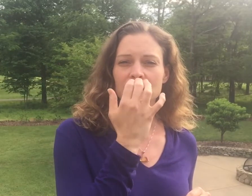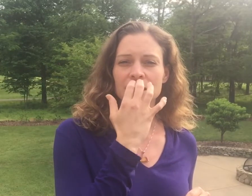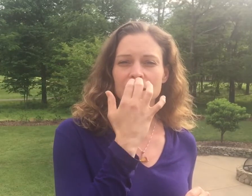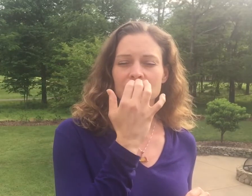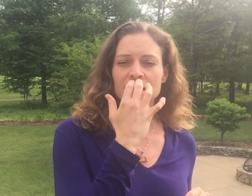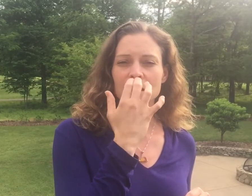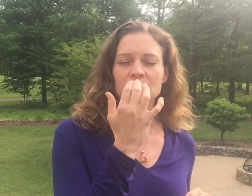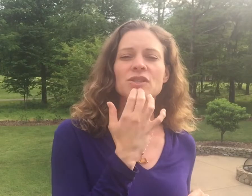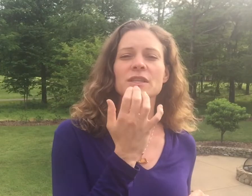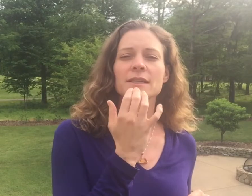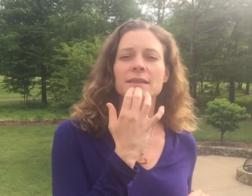Tap your chin.